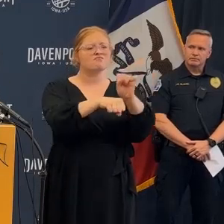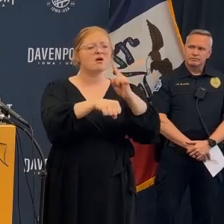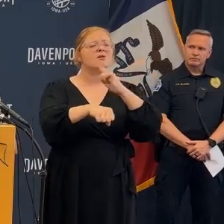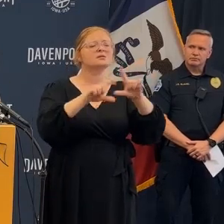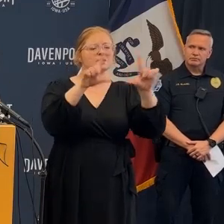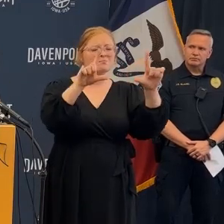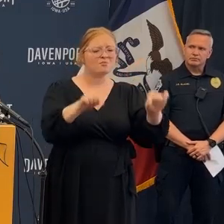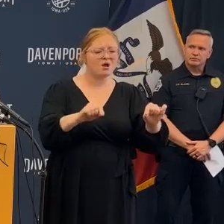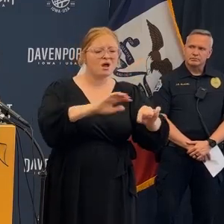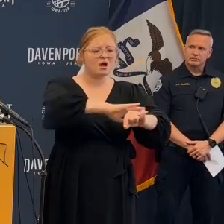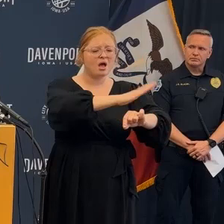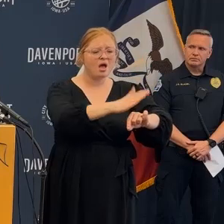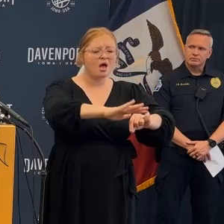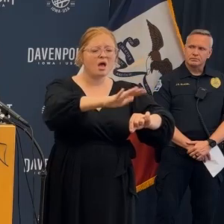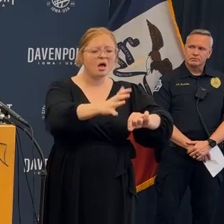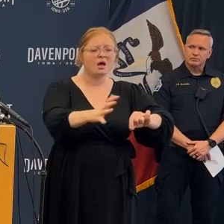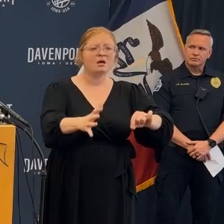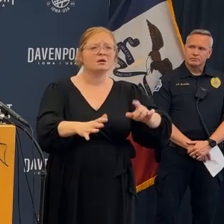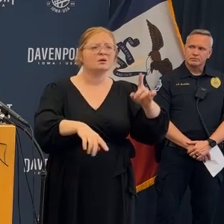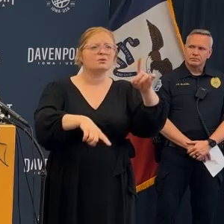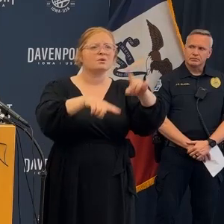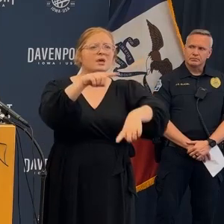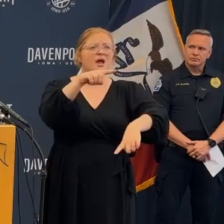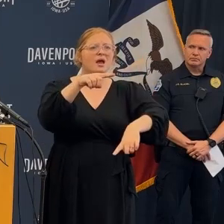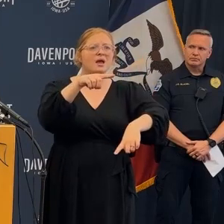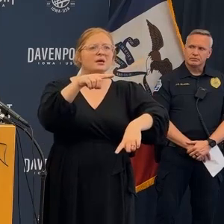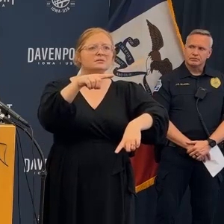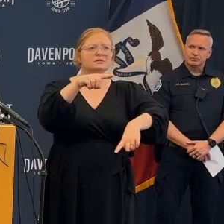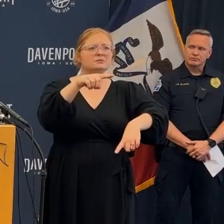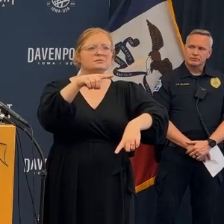you can't run up to a pile of bricks and rocks